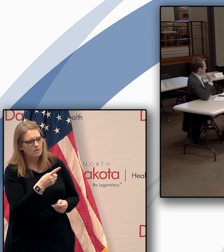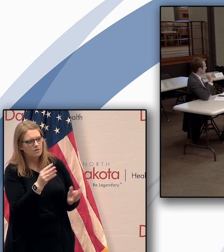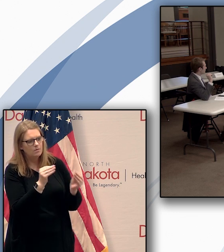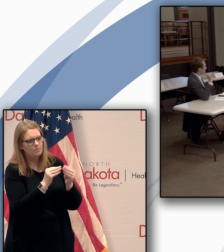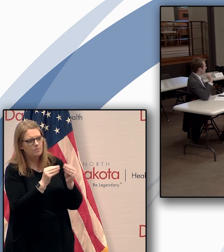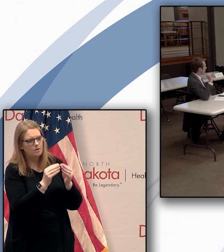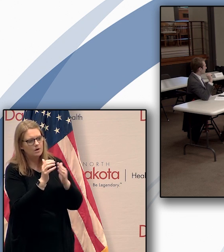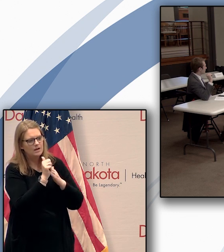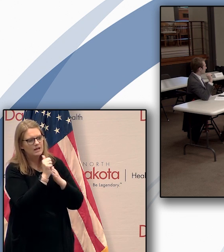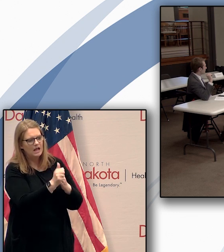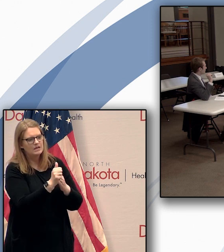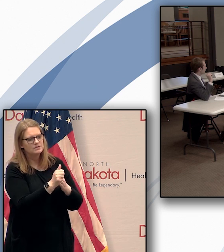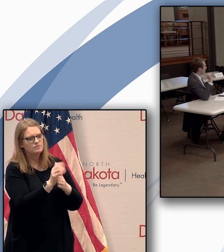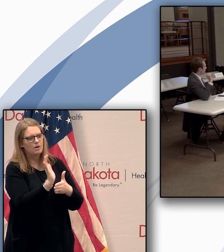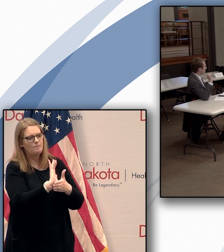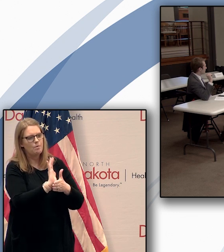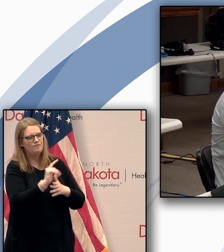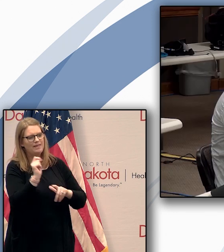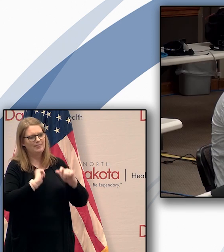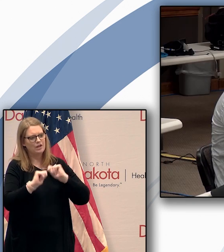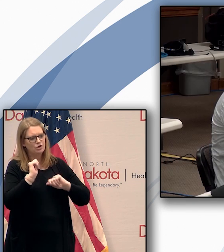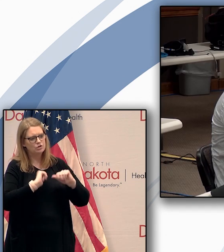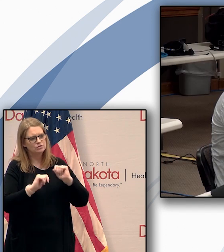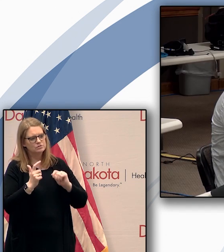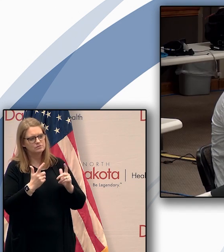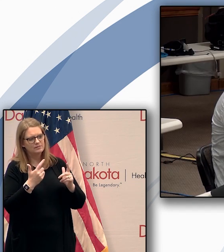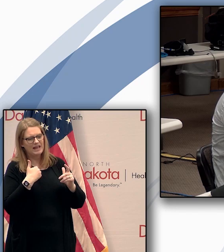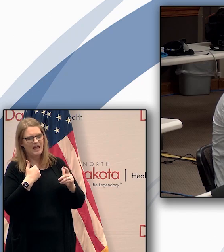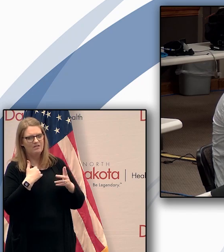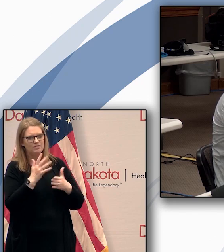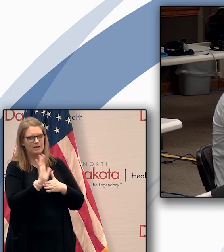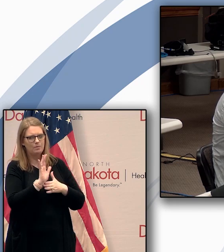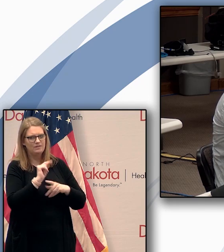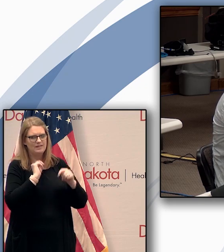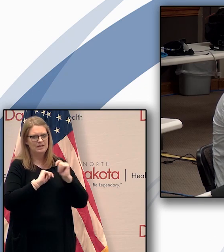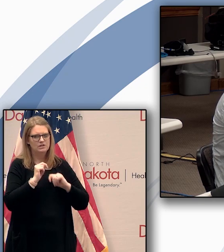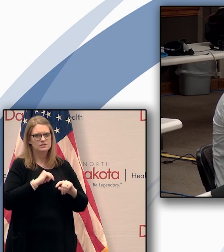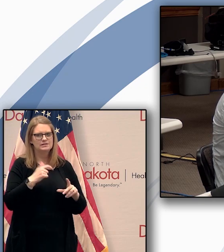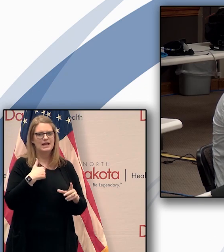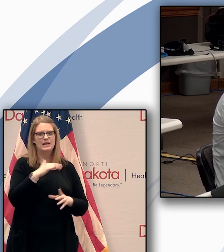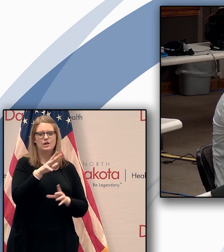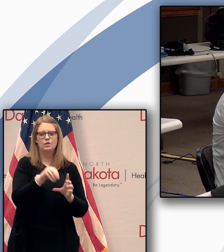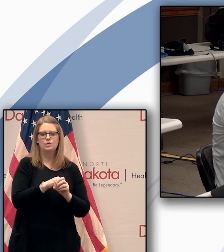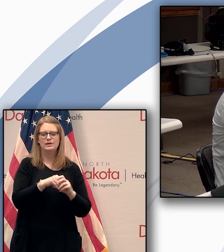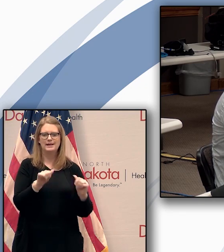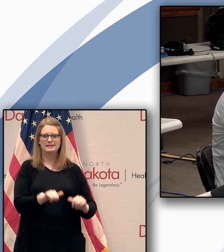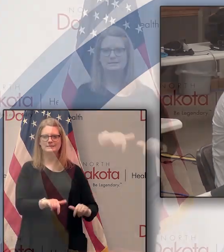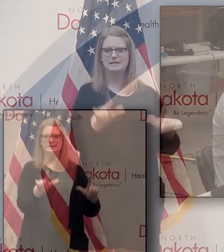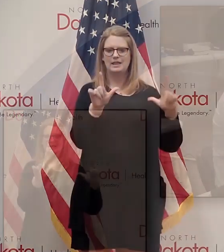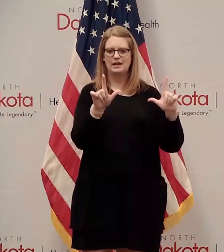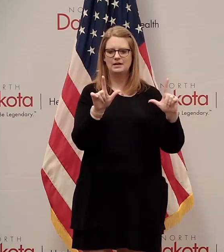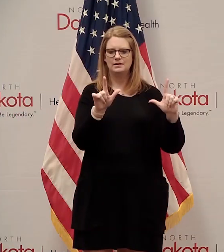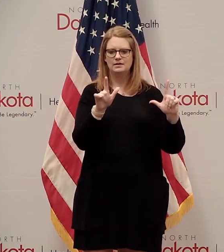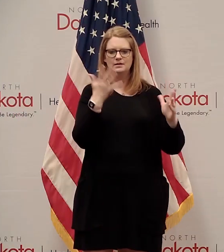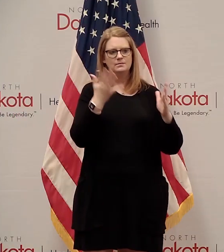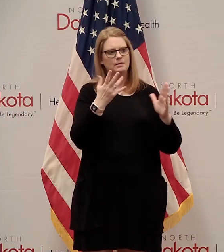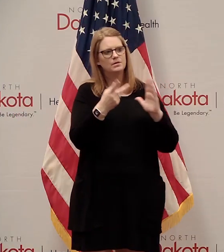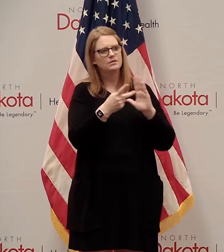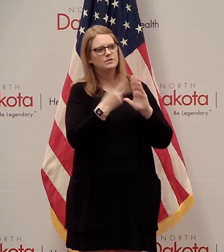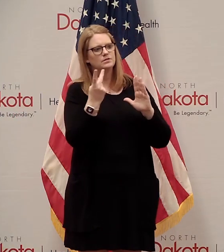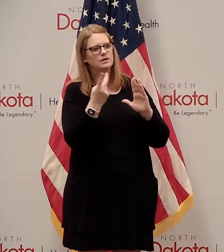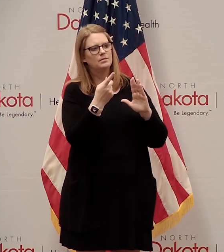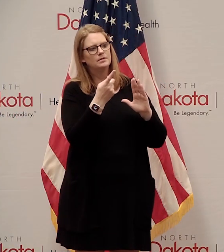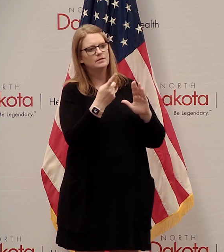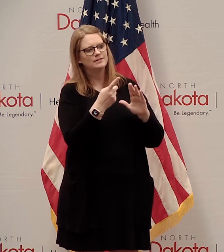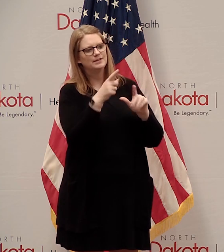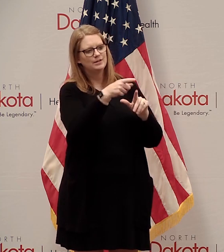guidance for movie theaters looking to open on Friday. I'm wondering if you have that at this point. I did include that. had a slide up and maybe you were doing double duty, because I know